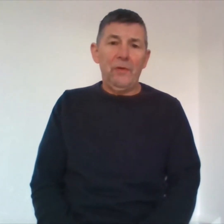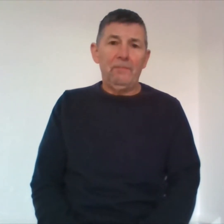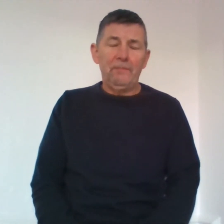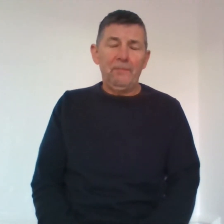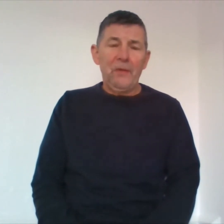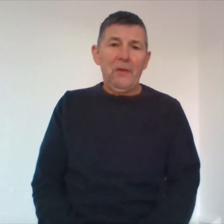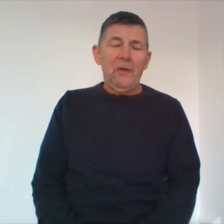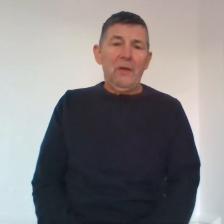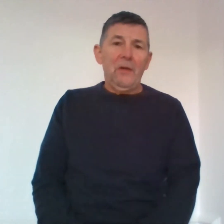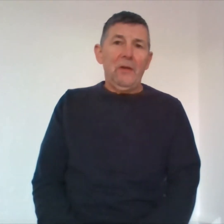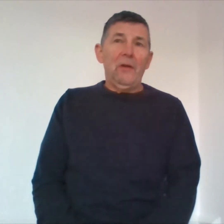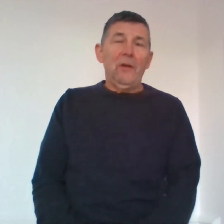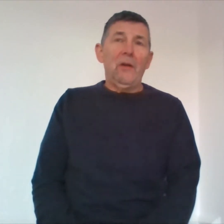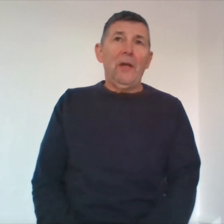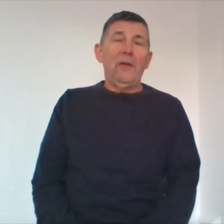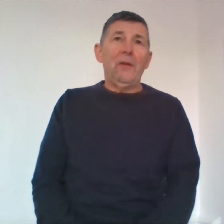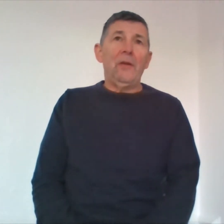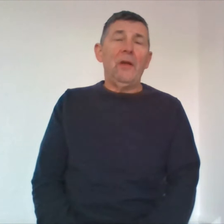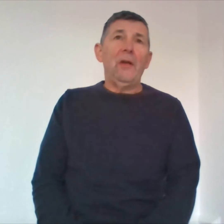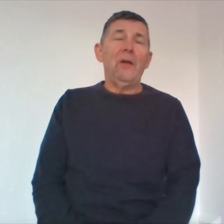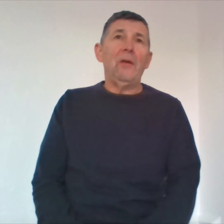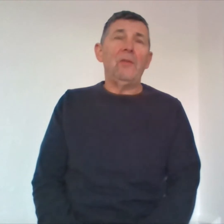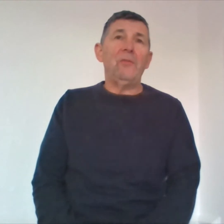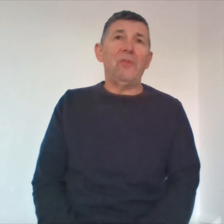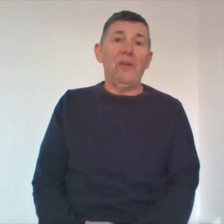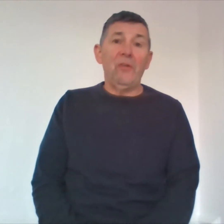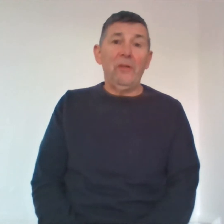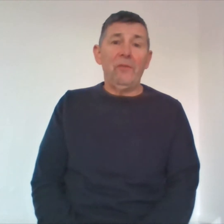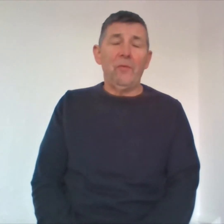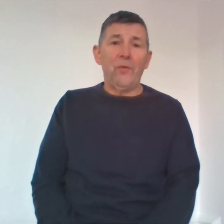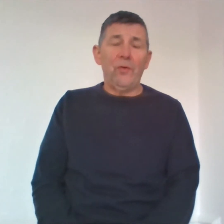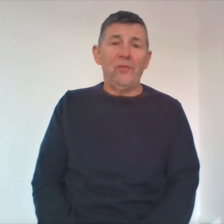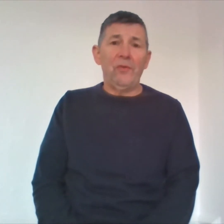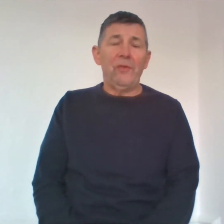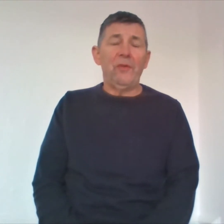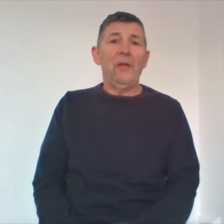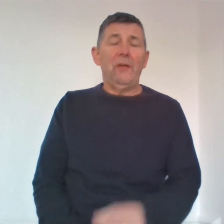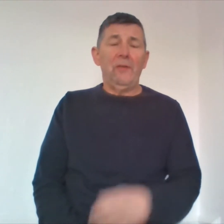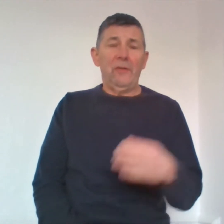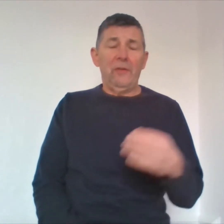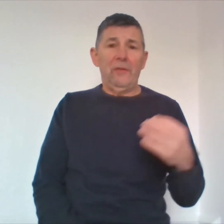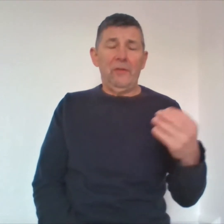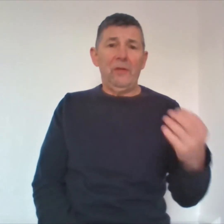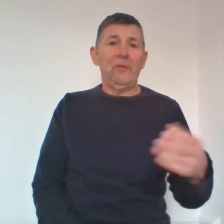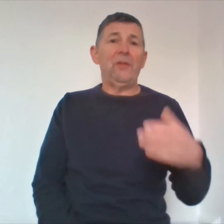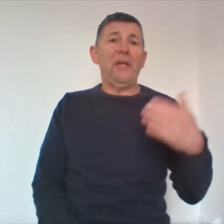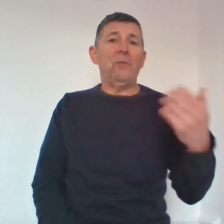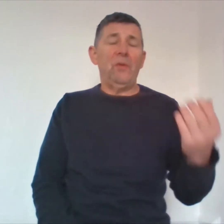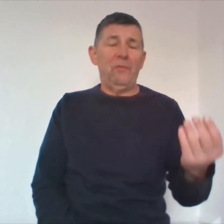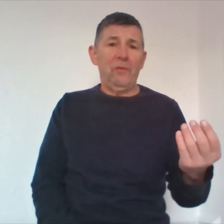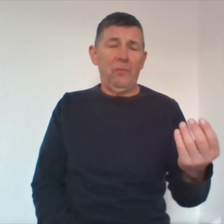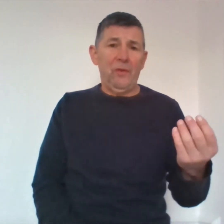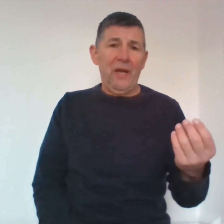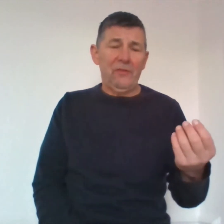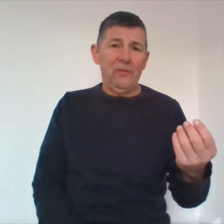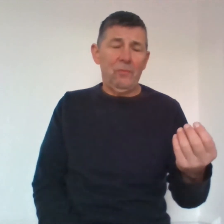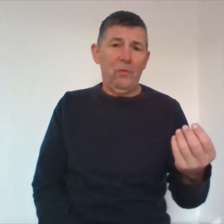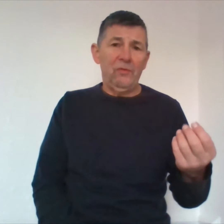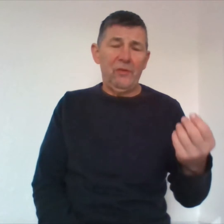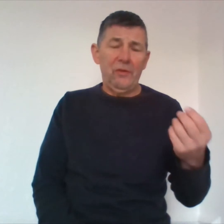and she was asked to leave the phone on so the the the they could detect where the where the accident was and